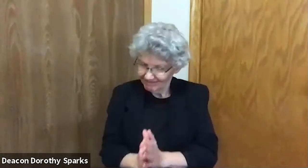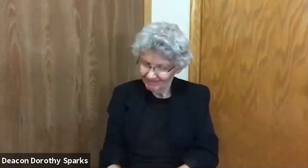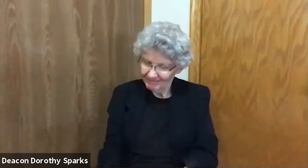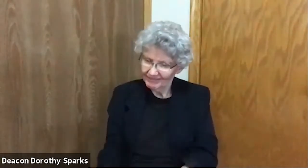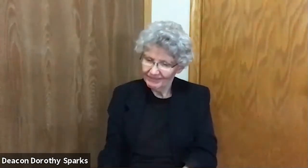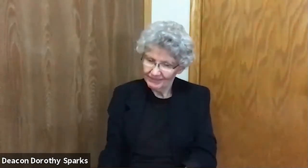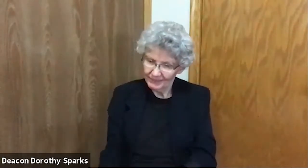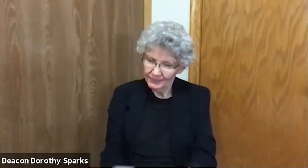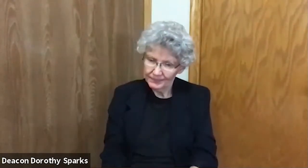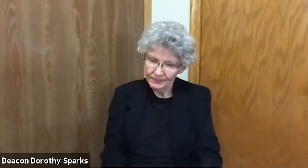Amen.